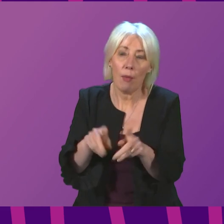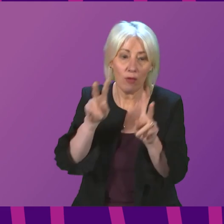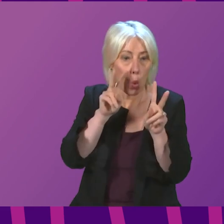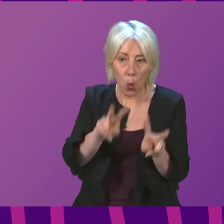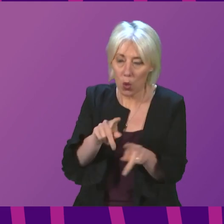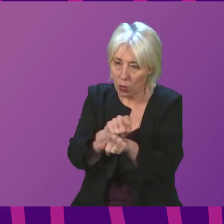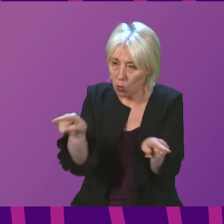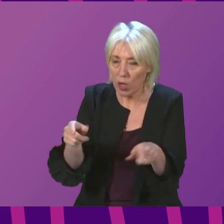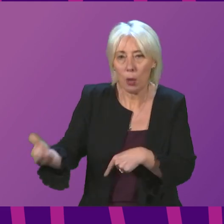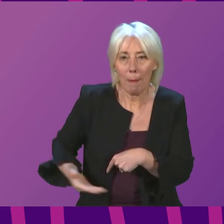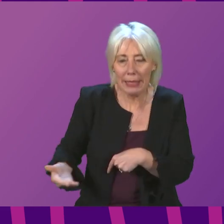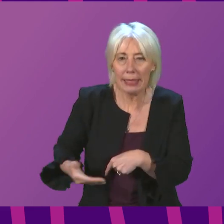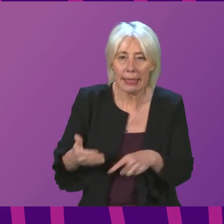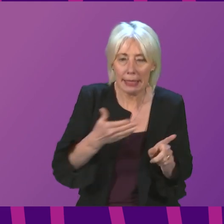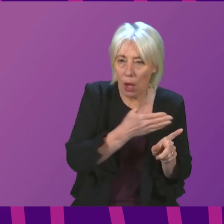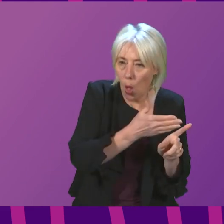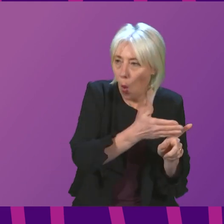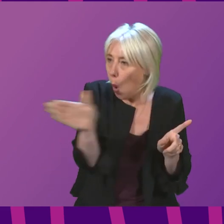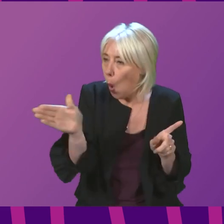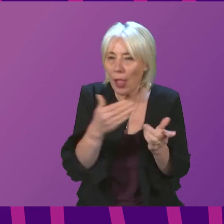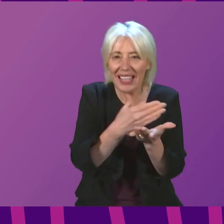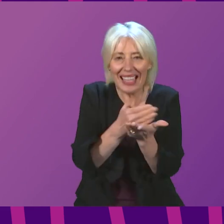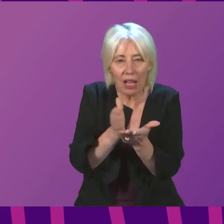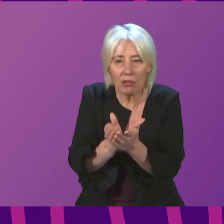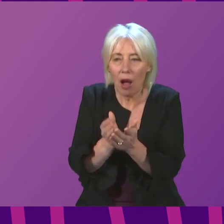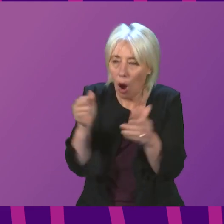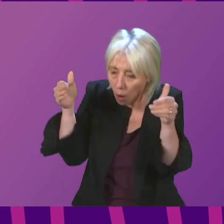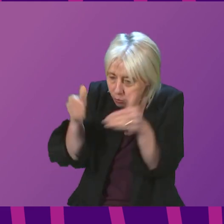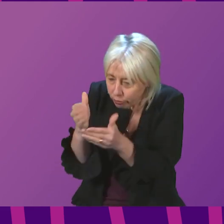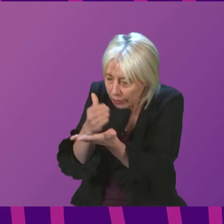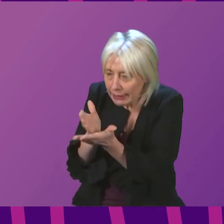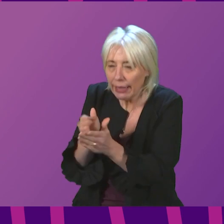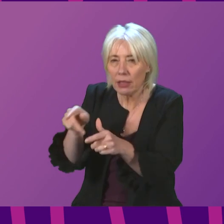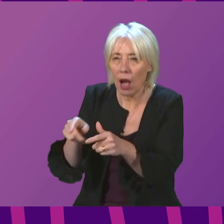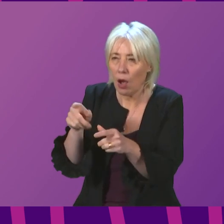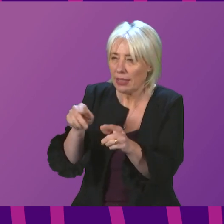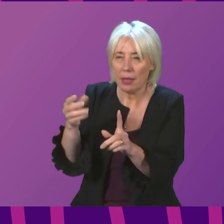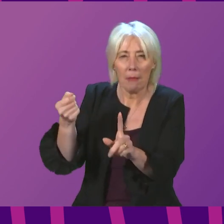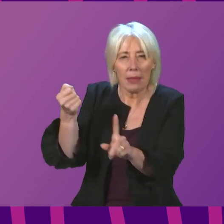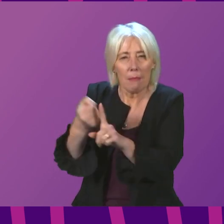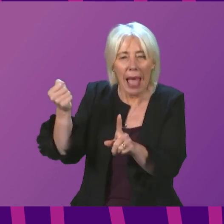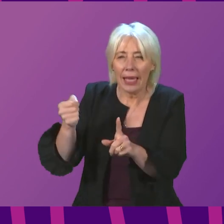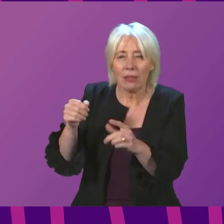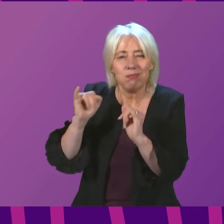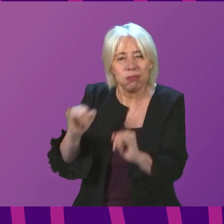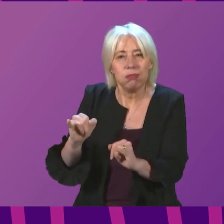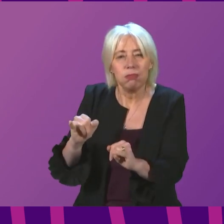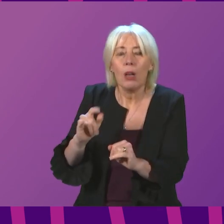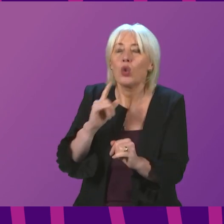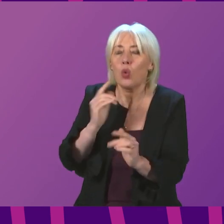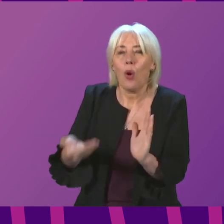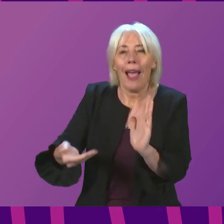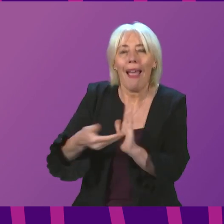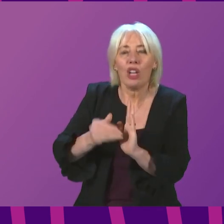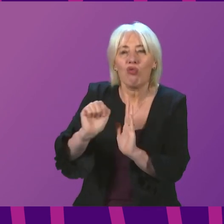across whole sectors or within sectors that are being disproportionately impacted. As well as additional funding for the hospitality